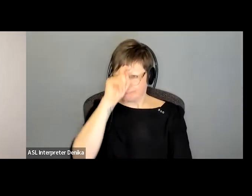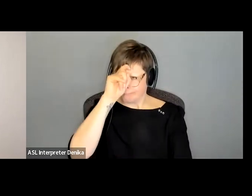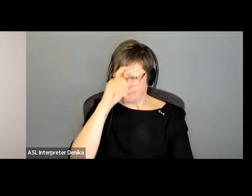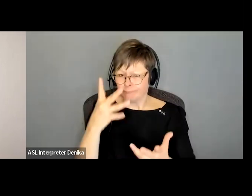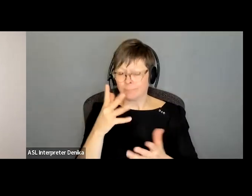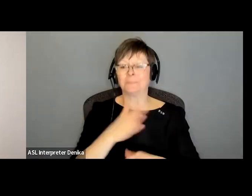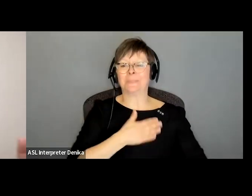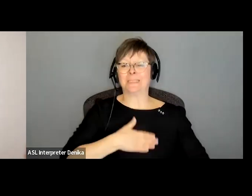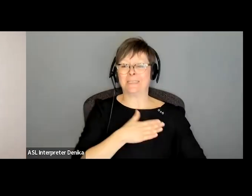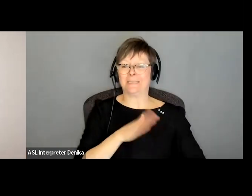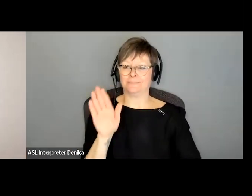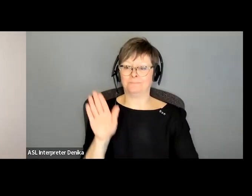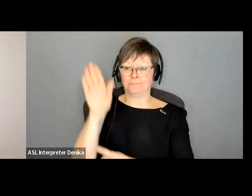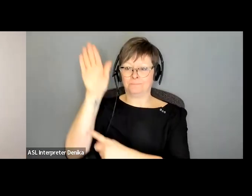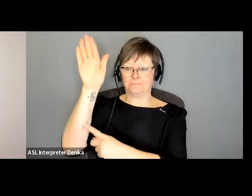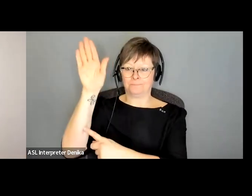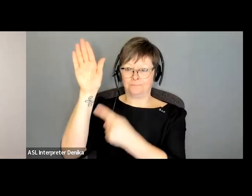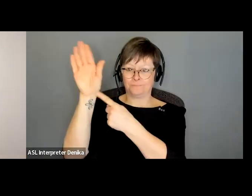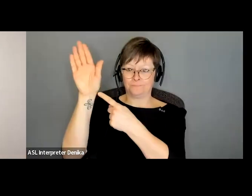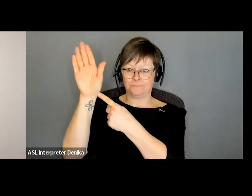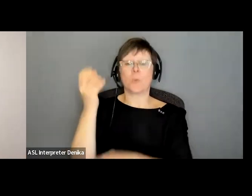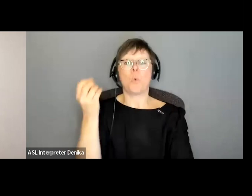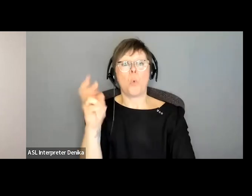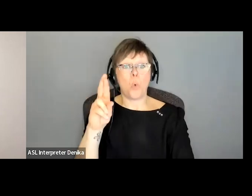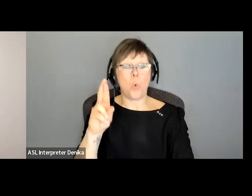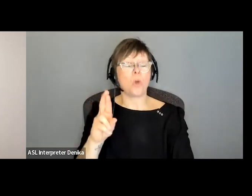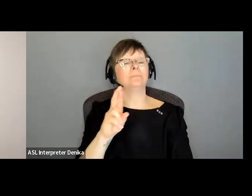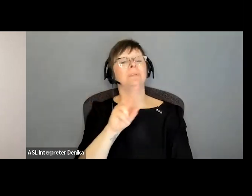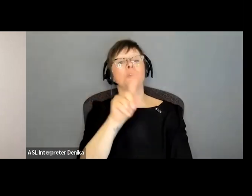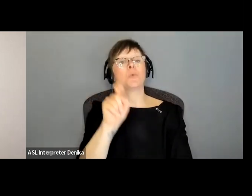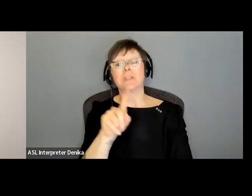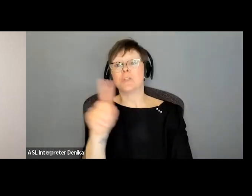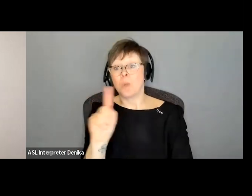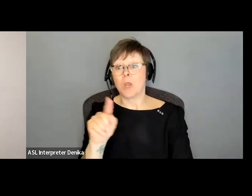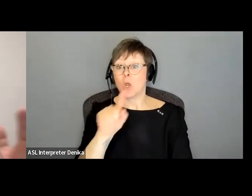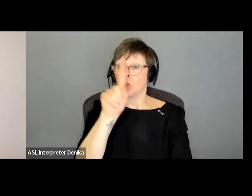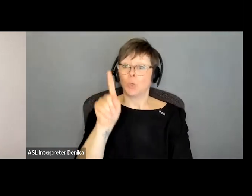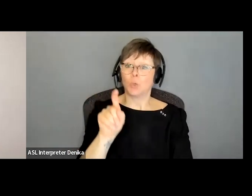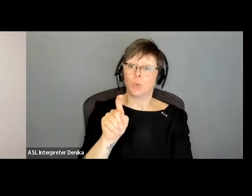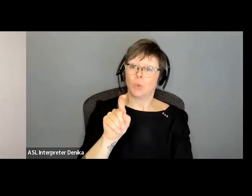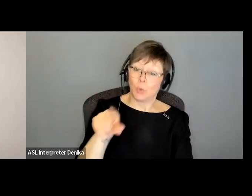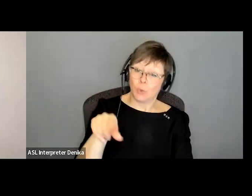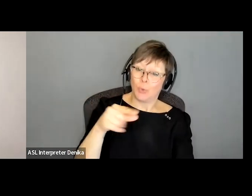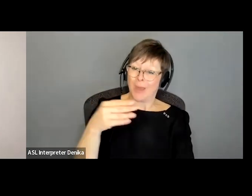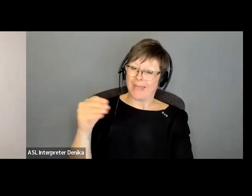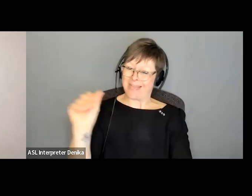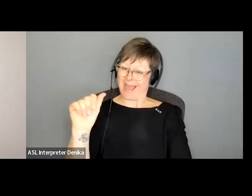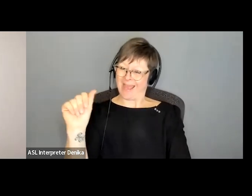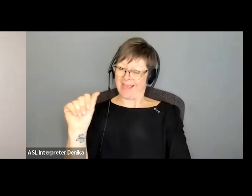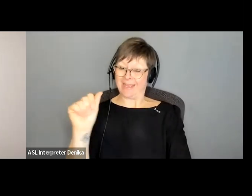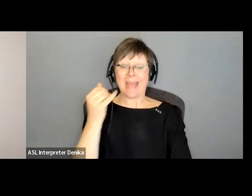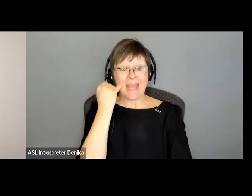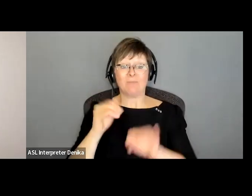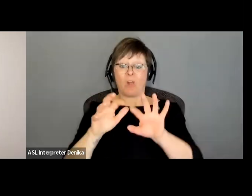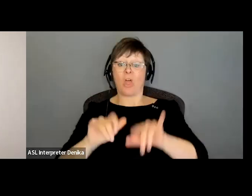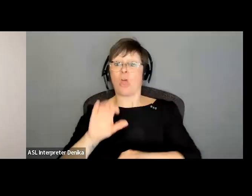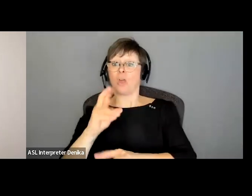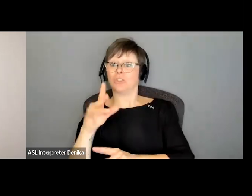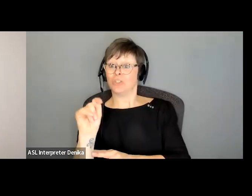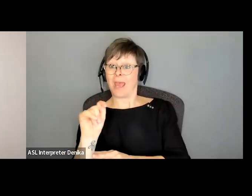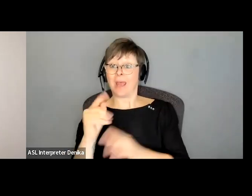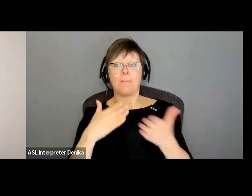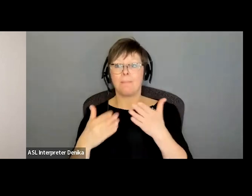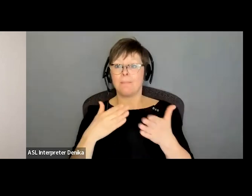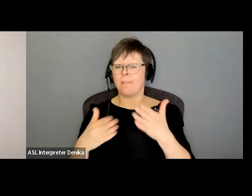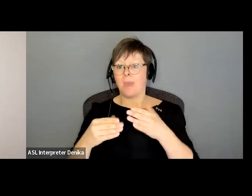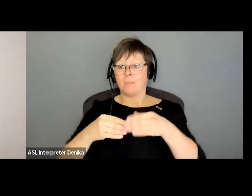raise hand option or put your question in the q a section if you put them in the chat they may get lost there's